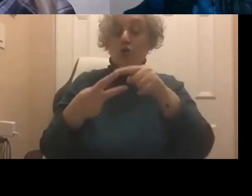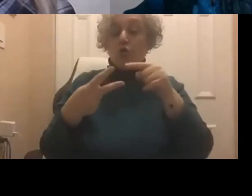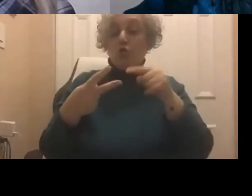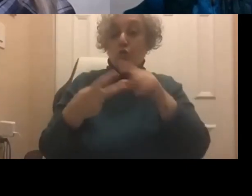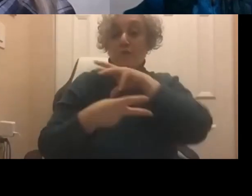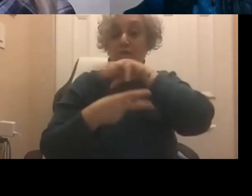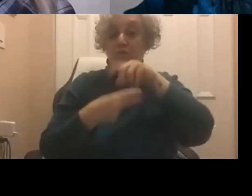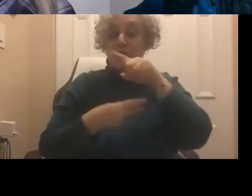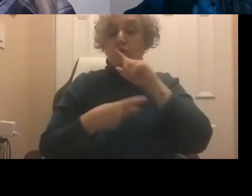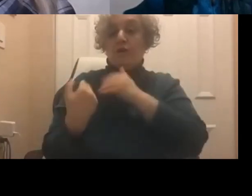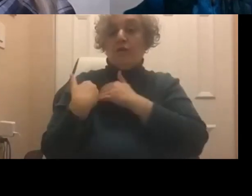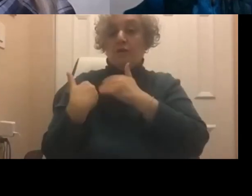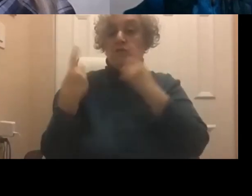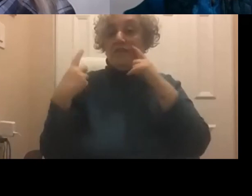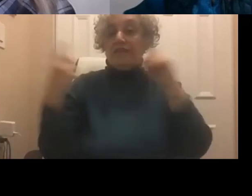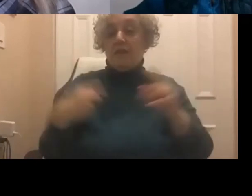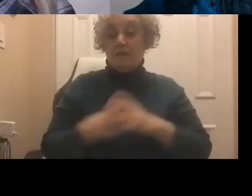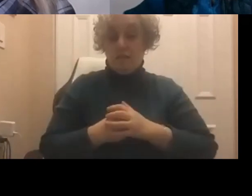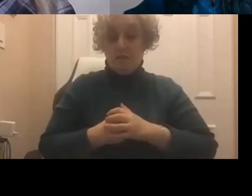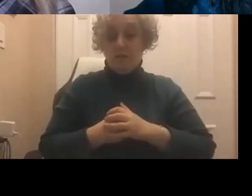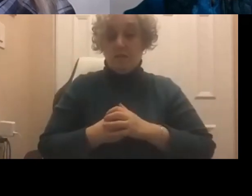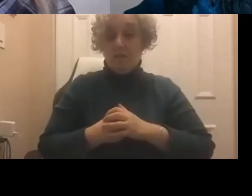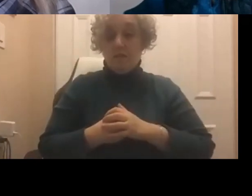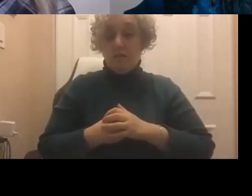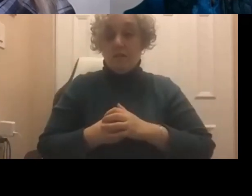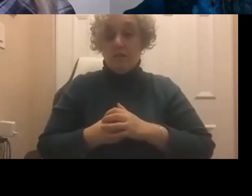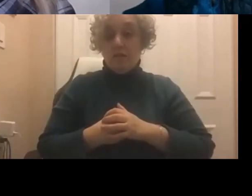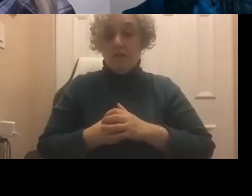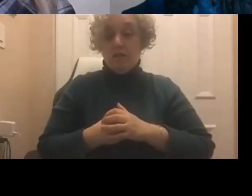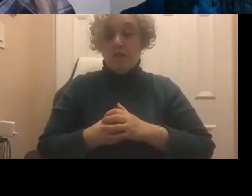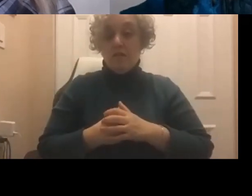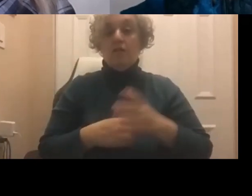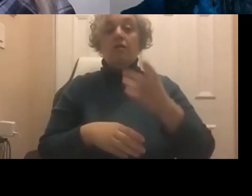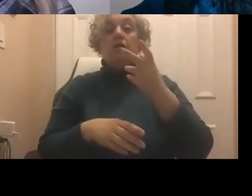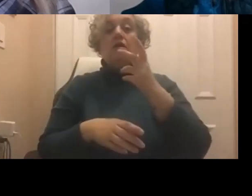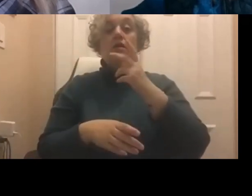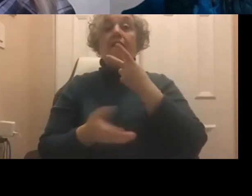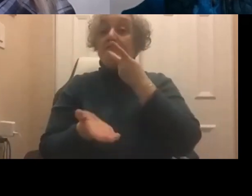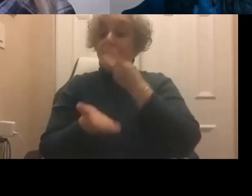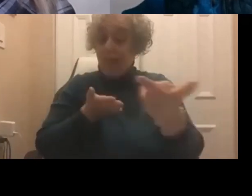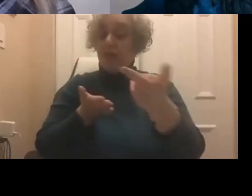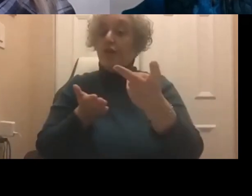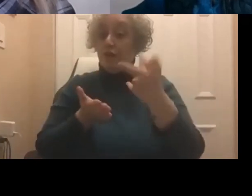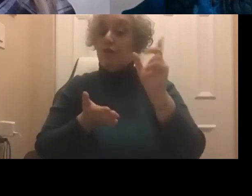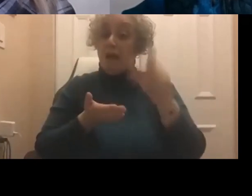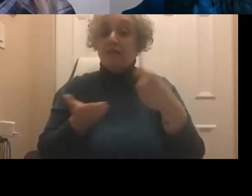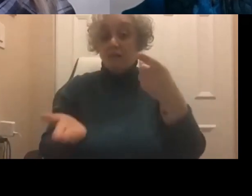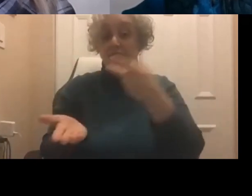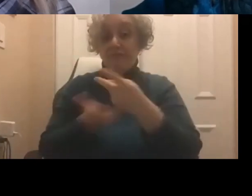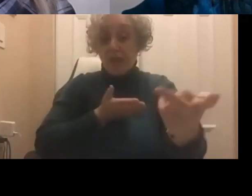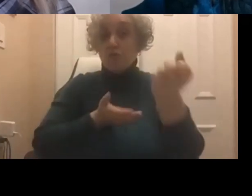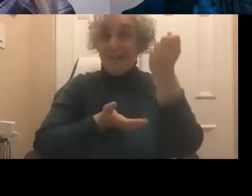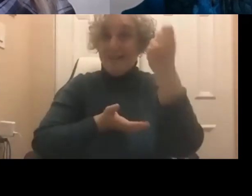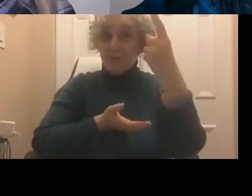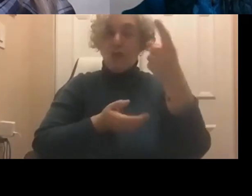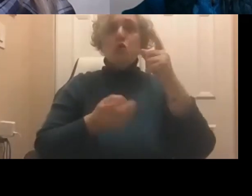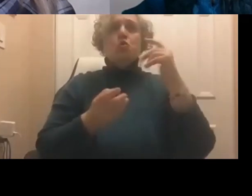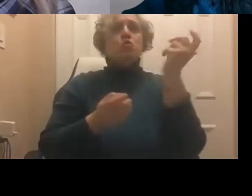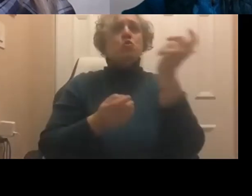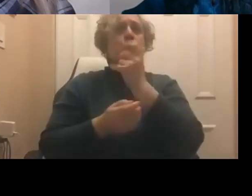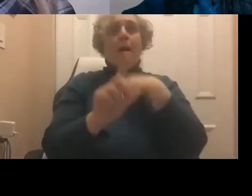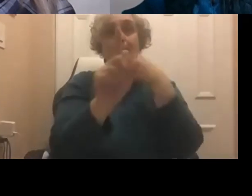part of success. Failure has to hurt, and you have to be driven